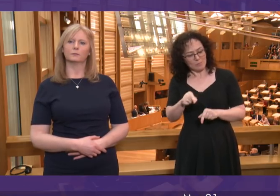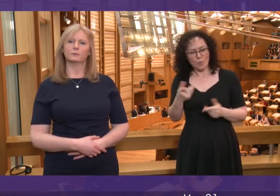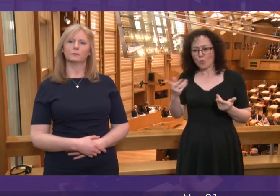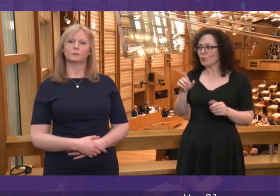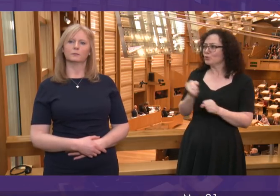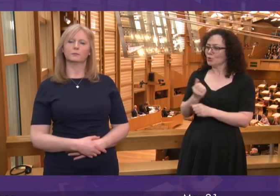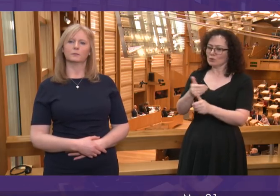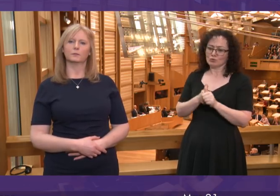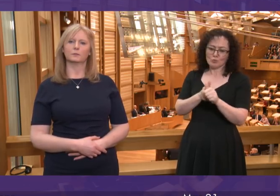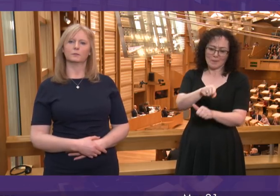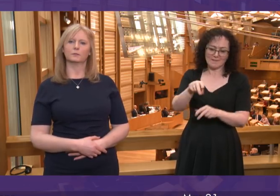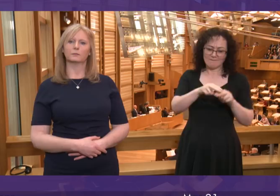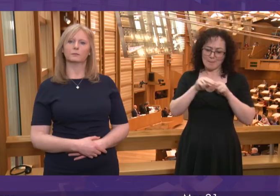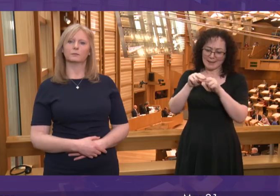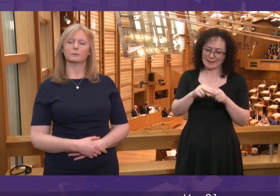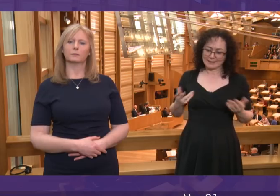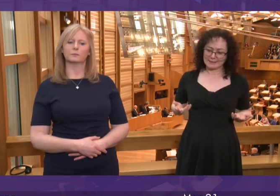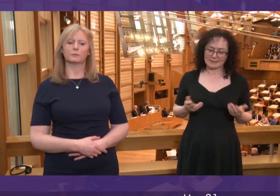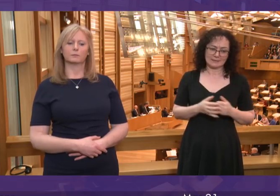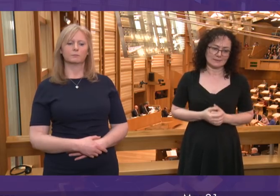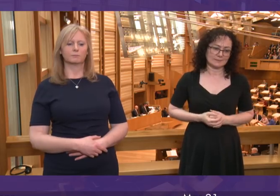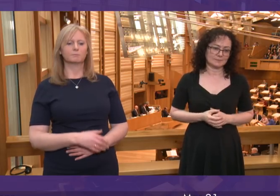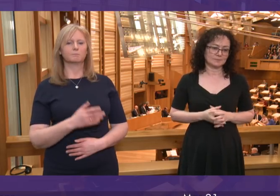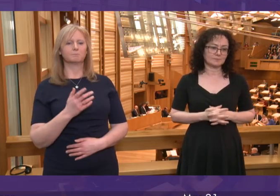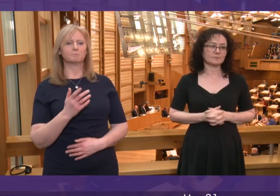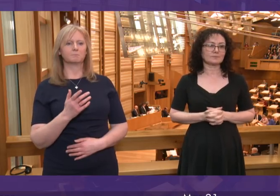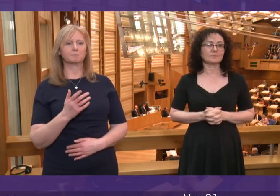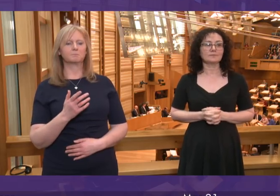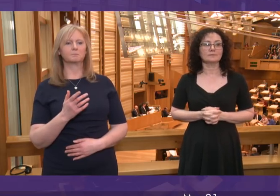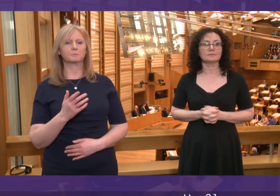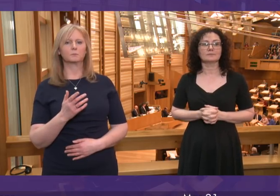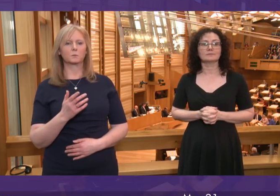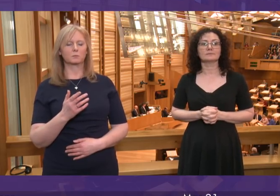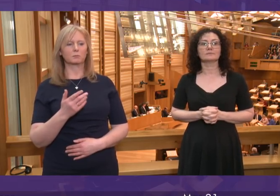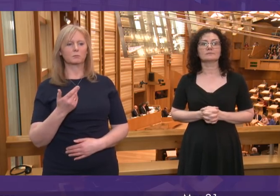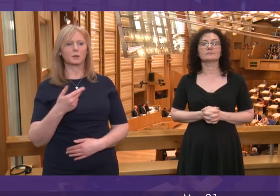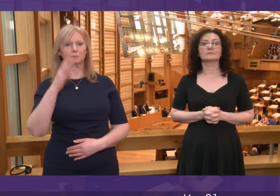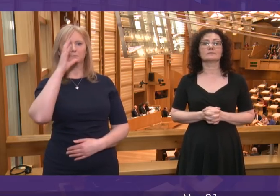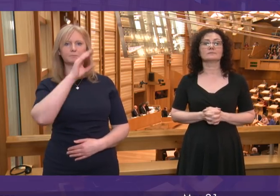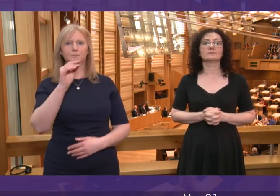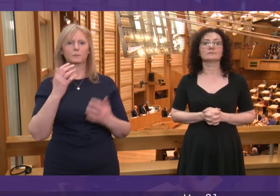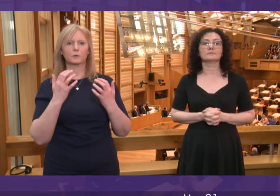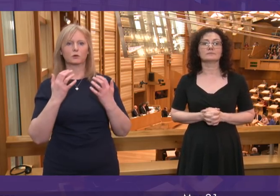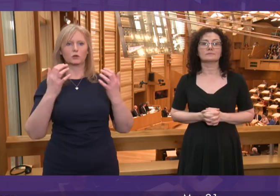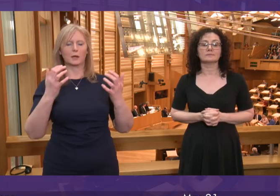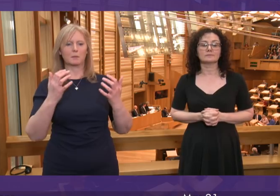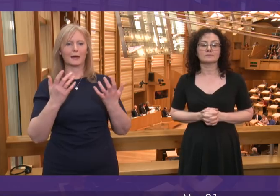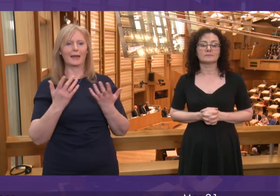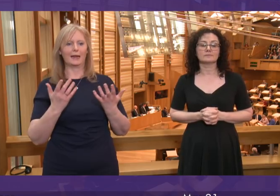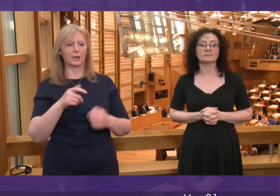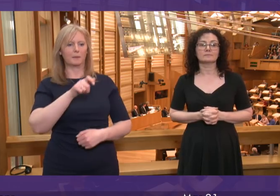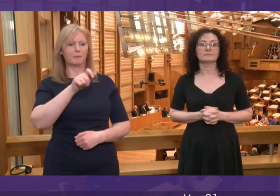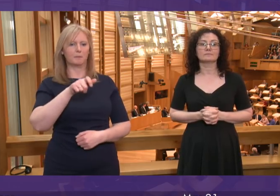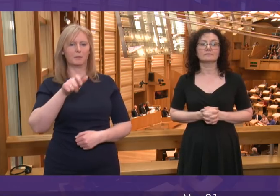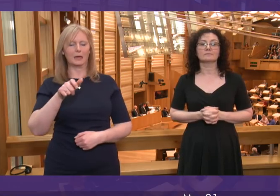a mistake this Government made? As I have said many times before in the chamber I regret where any patient has to